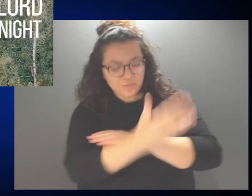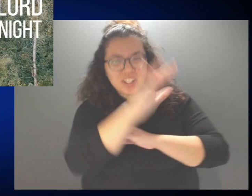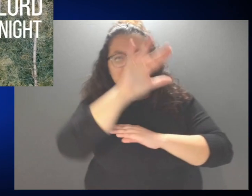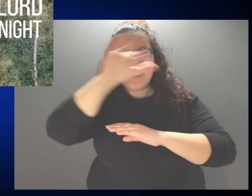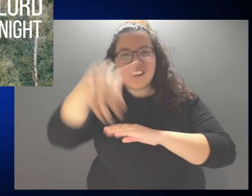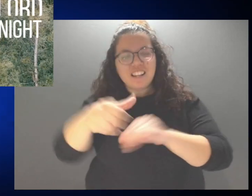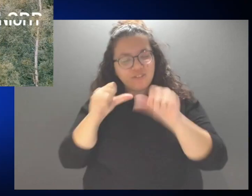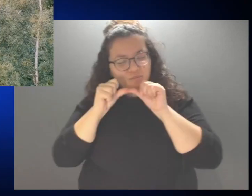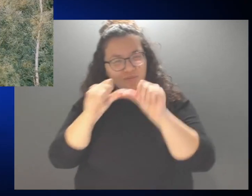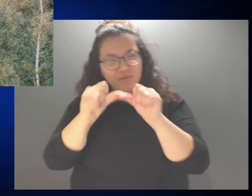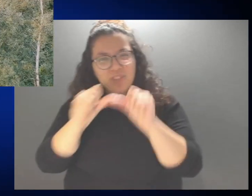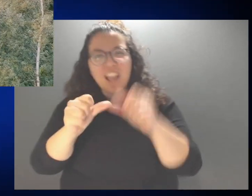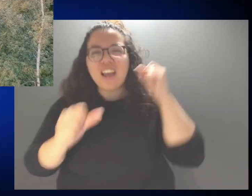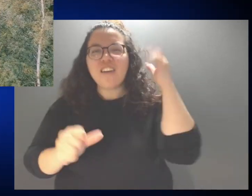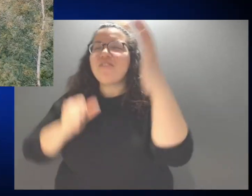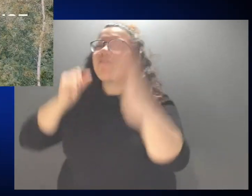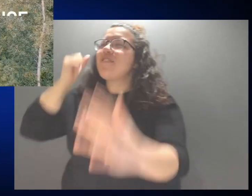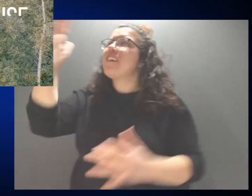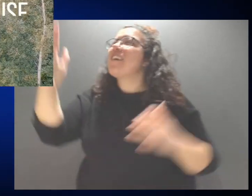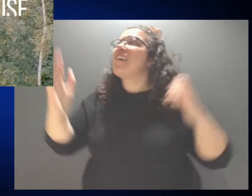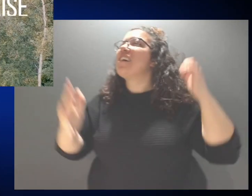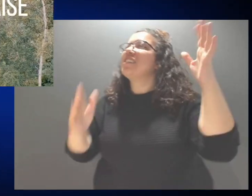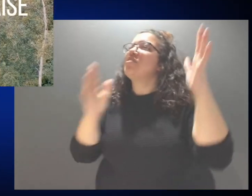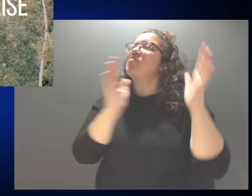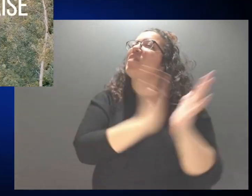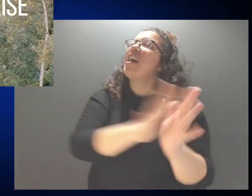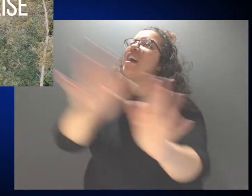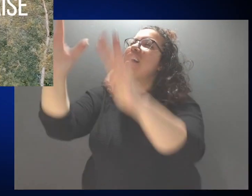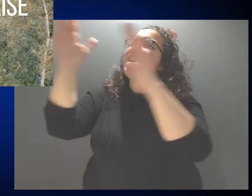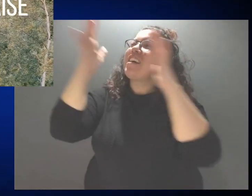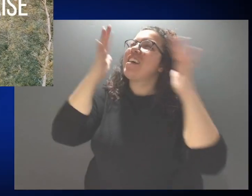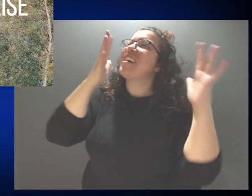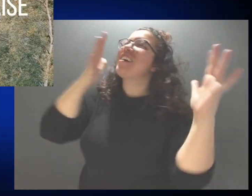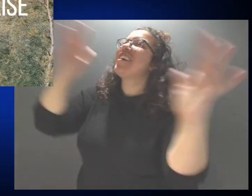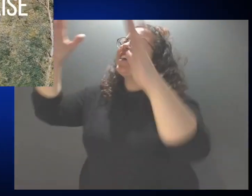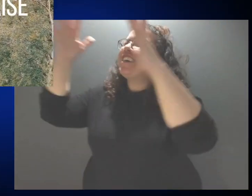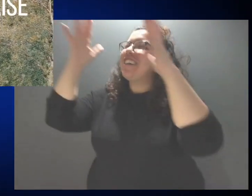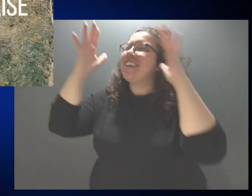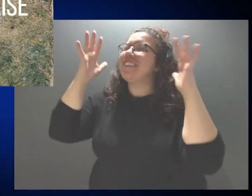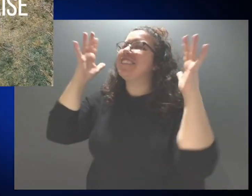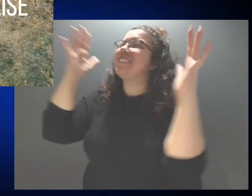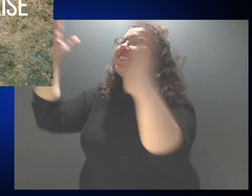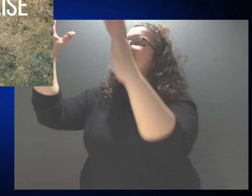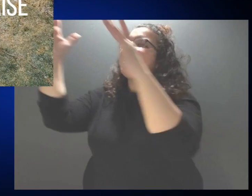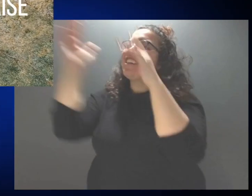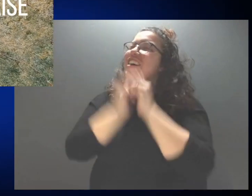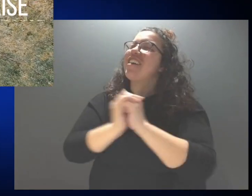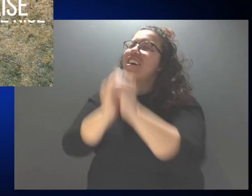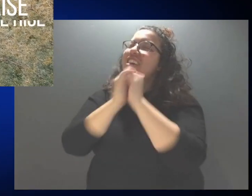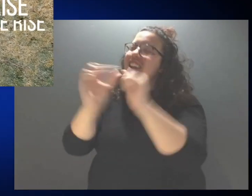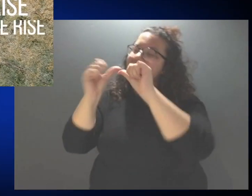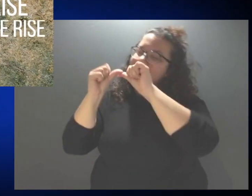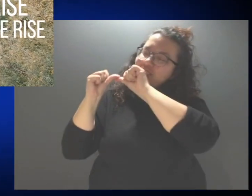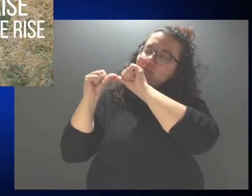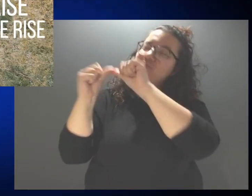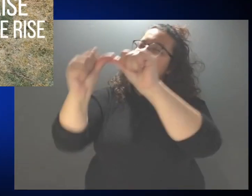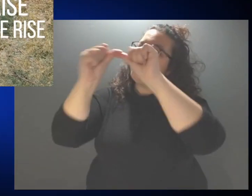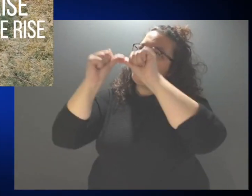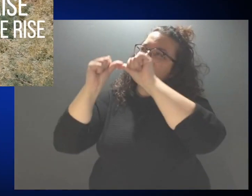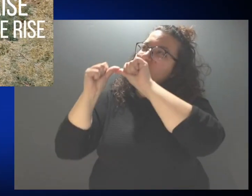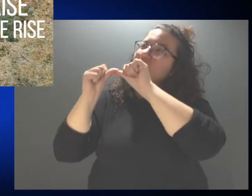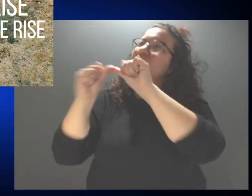night Never-ending praise We are